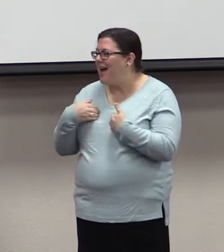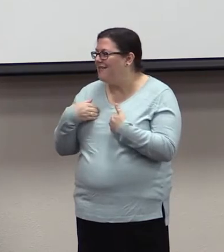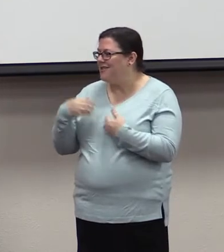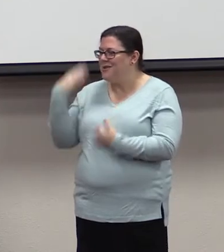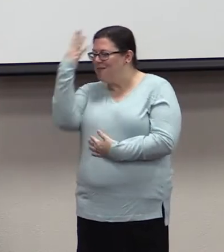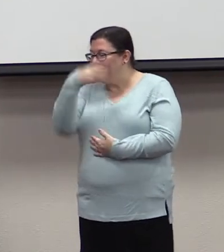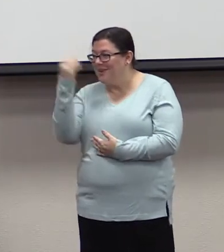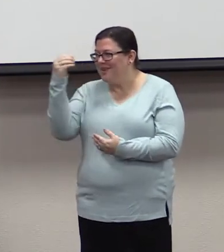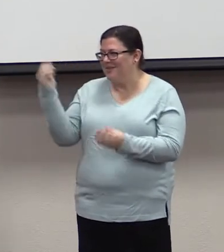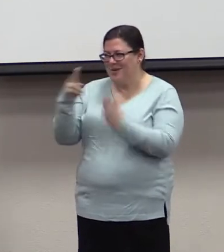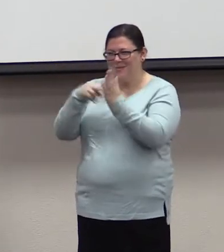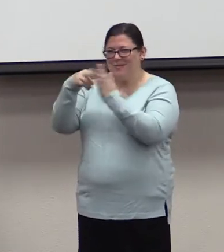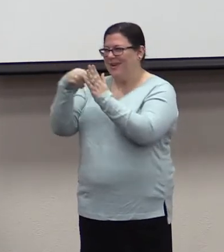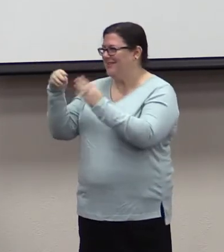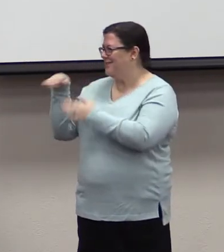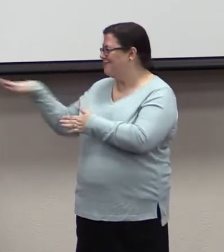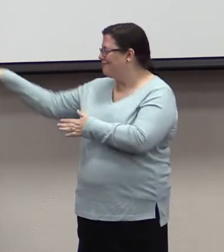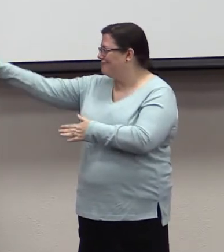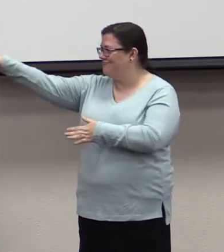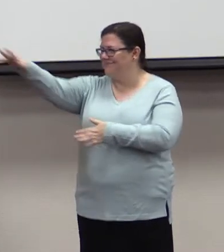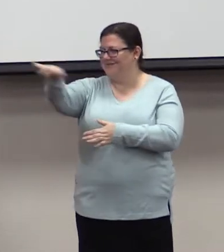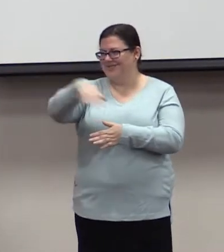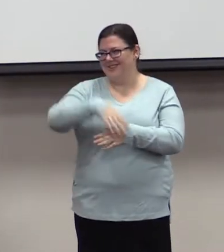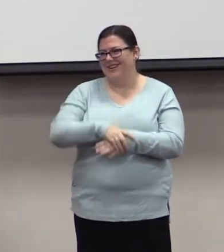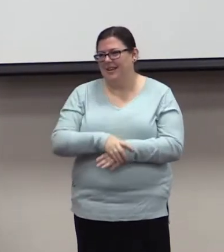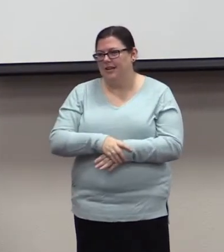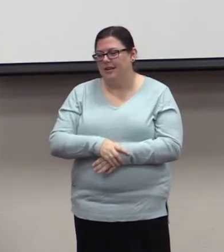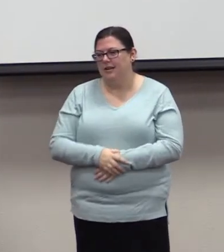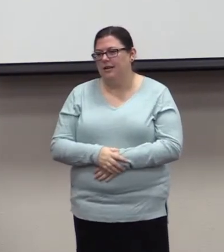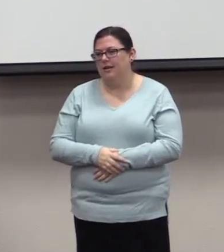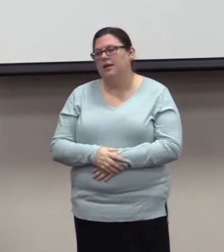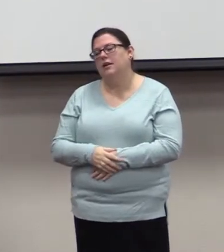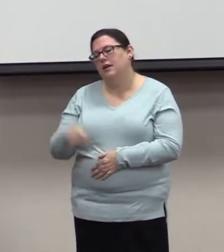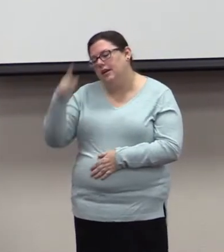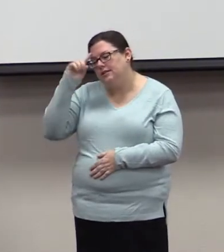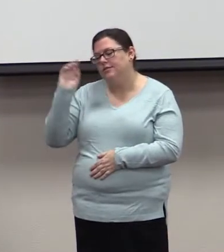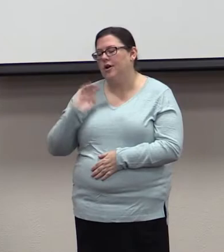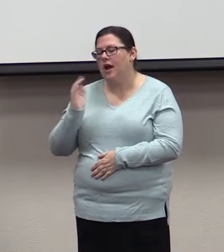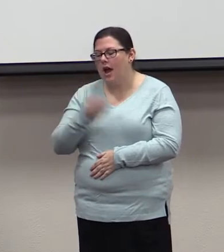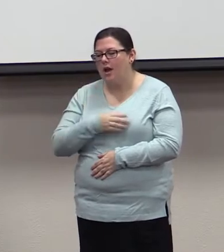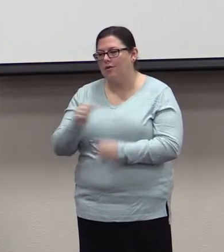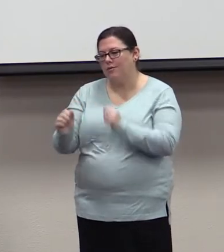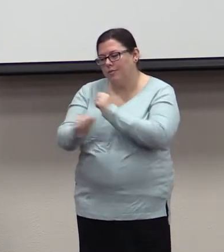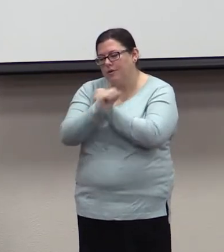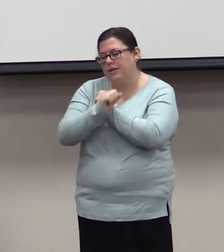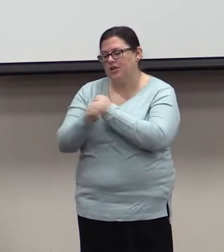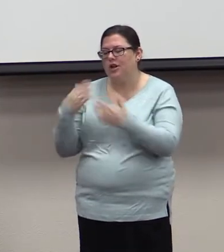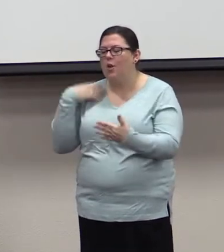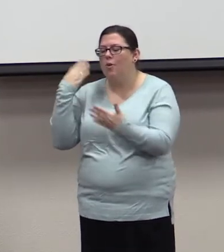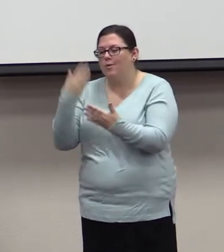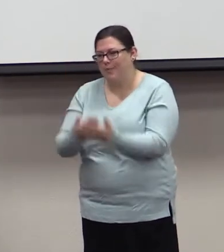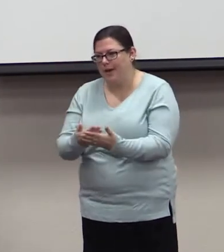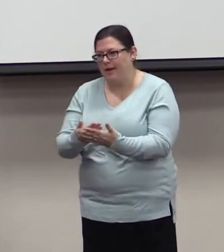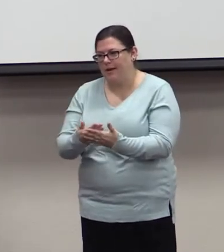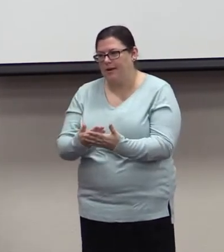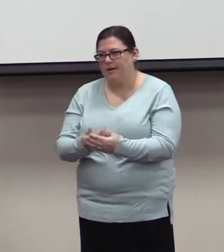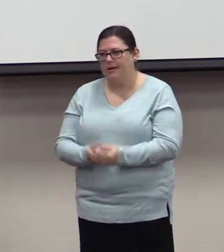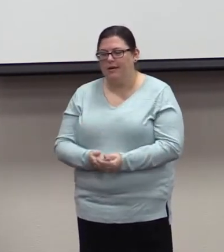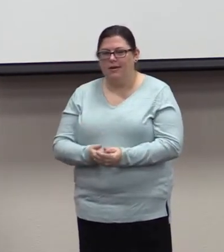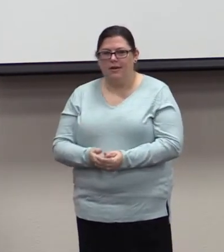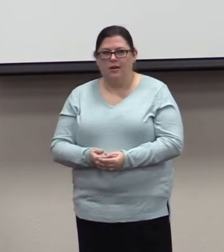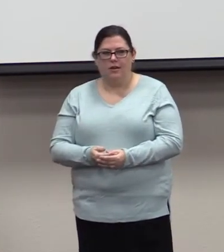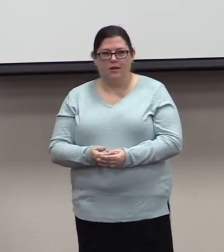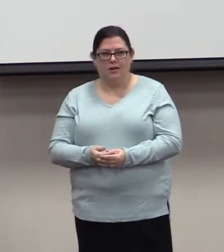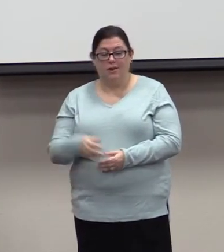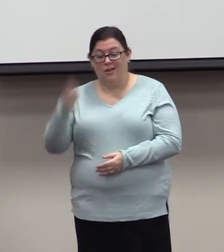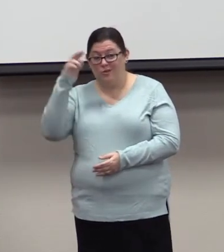God commands us to obey our parents for our protection and well-being. The reason my parents told me to stop running